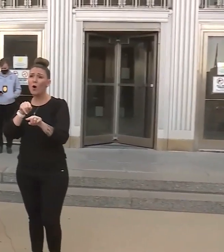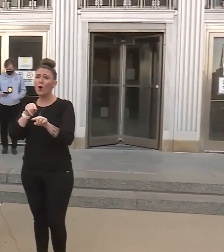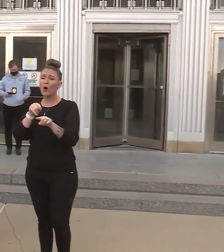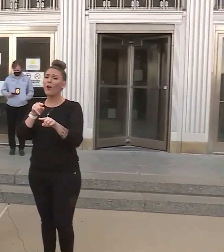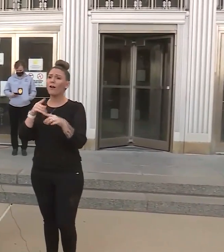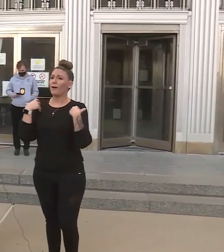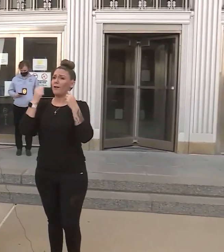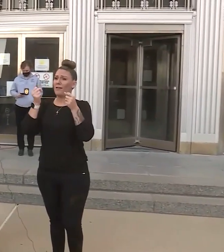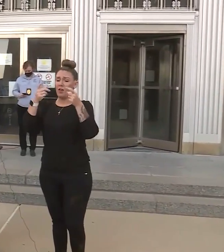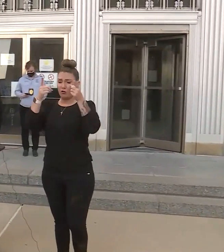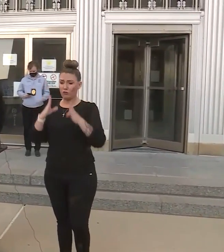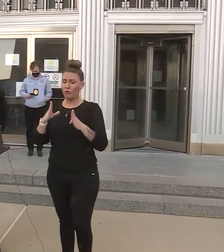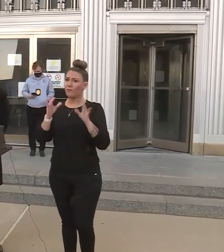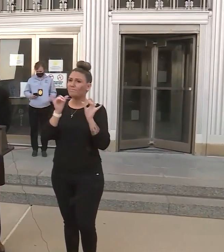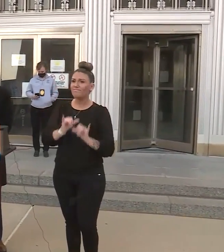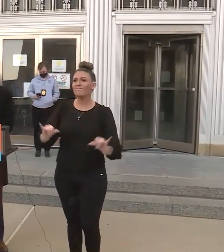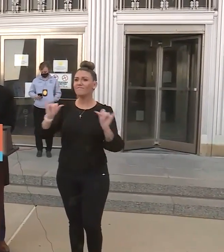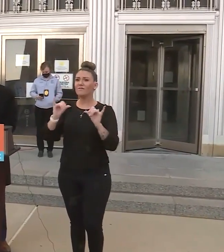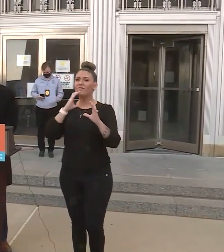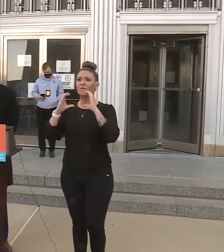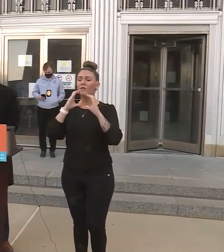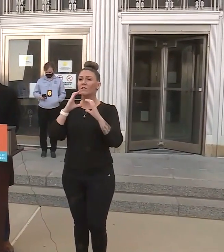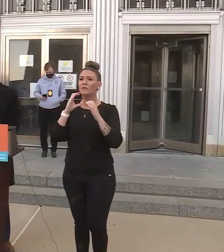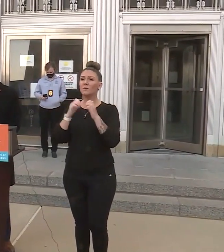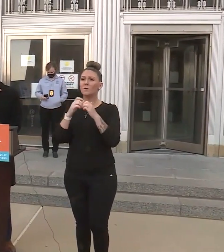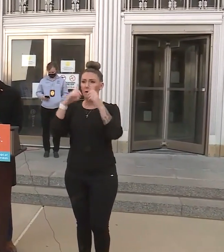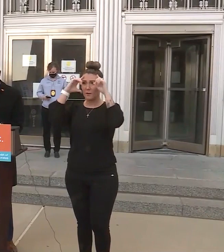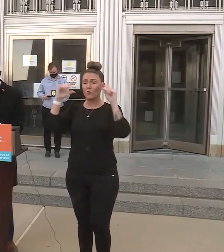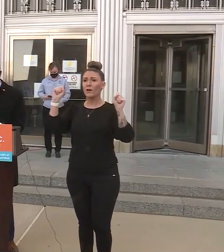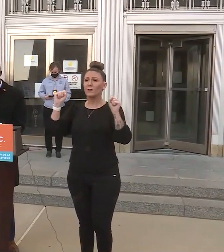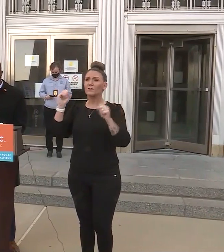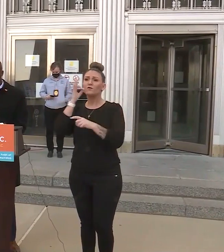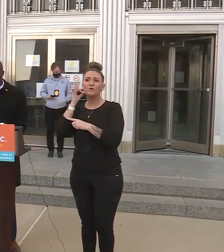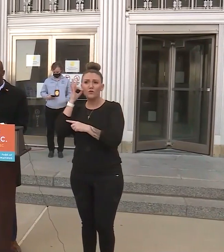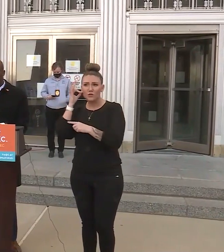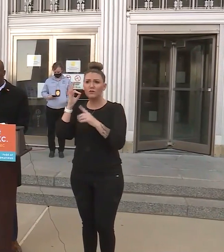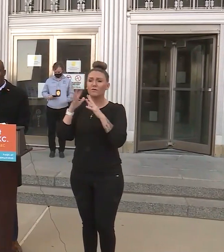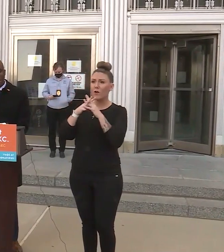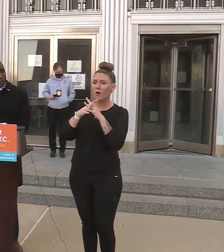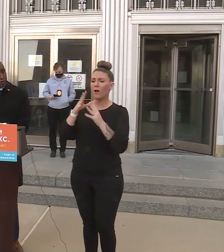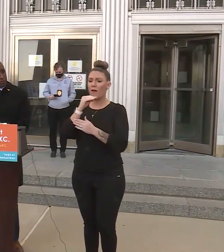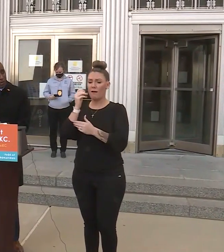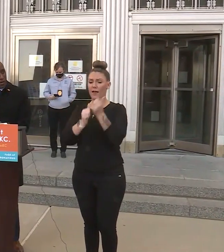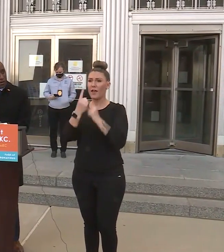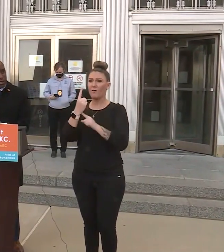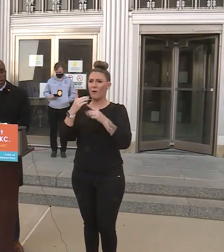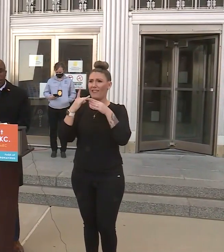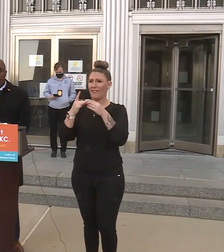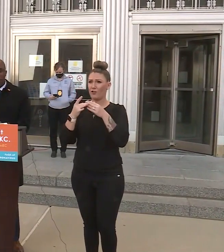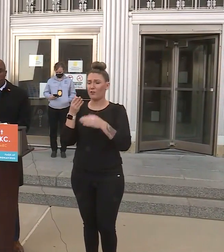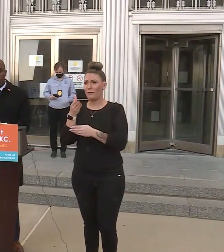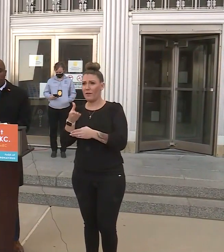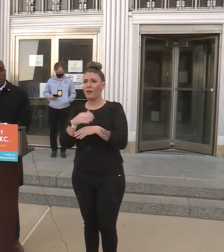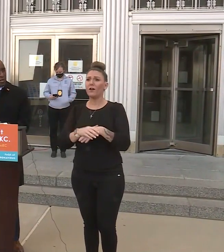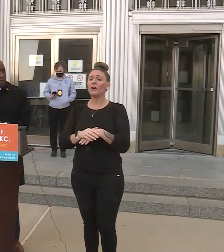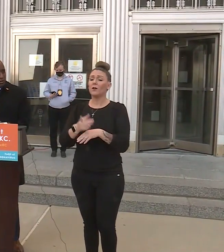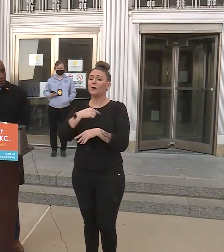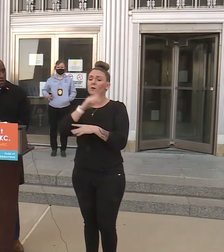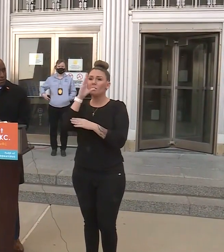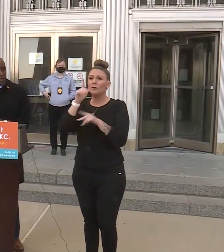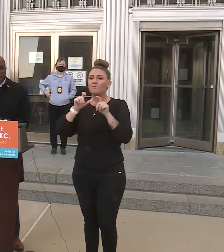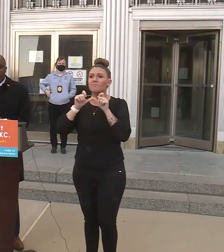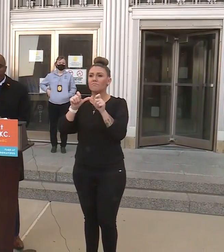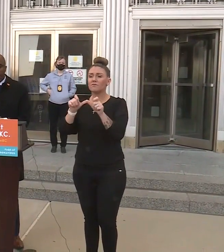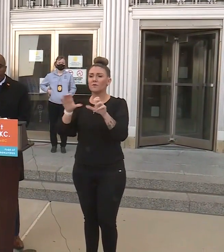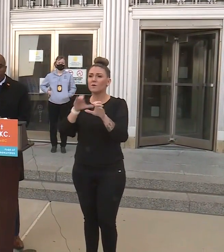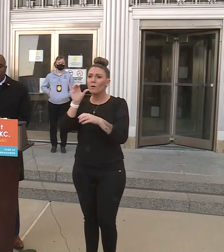director continues to have consistent conversations with the president of the chiefs and everyone in leadership there. We will continue to